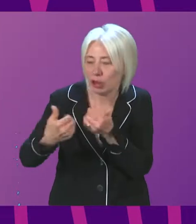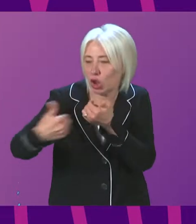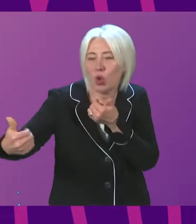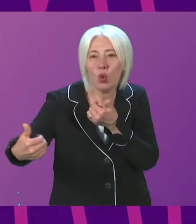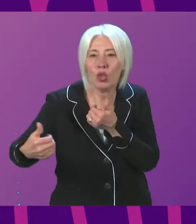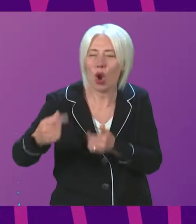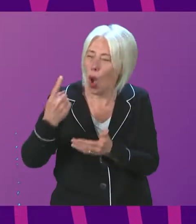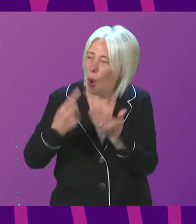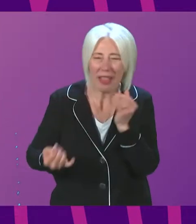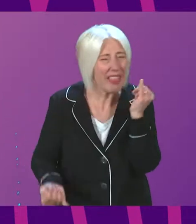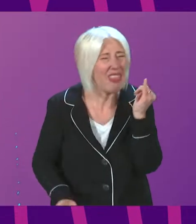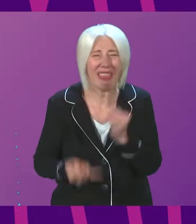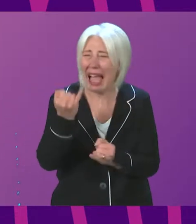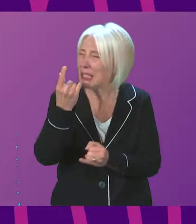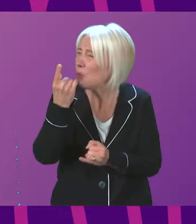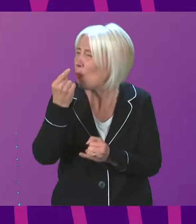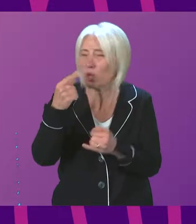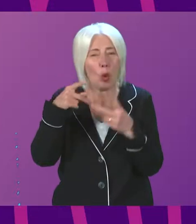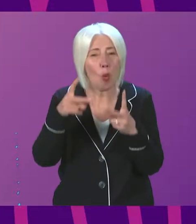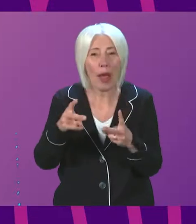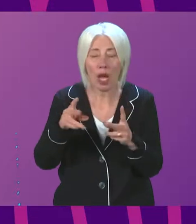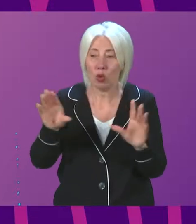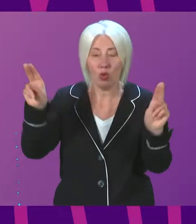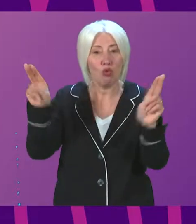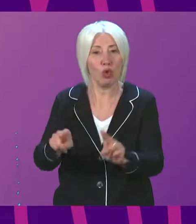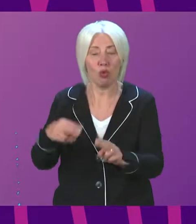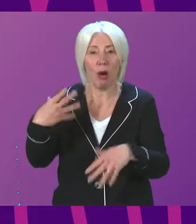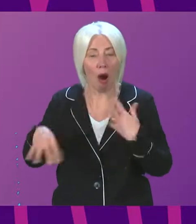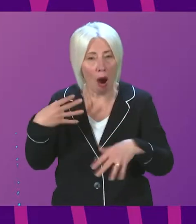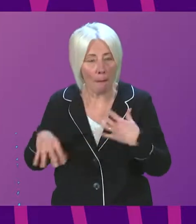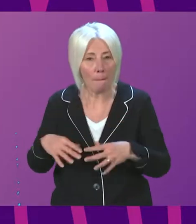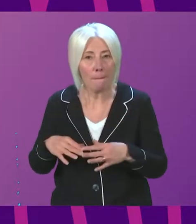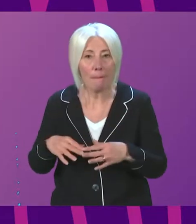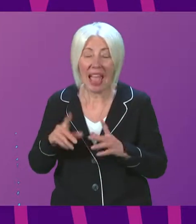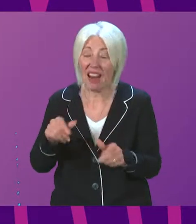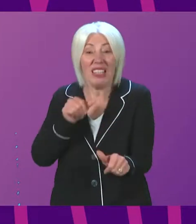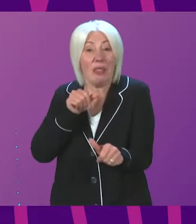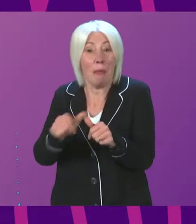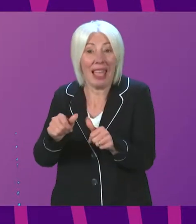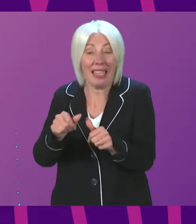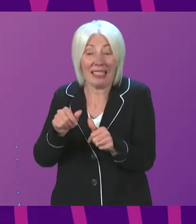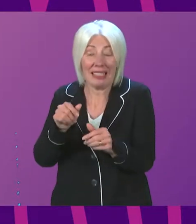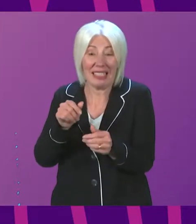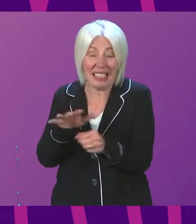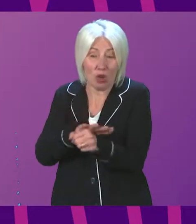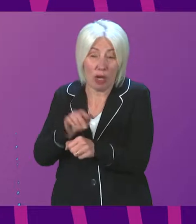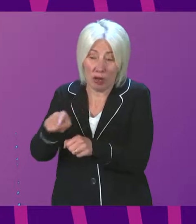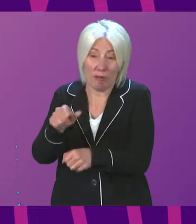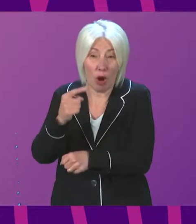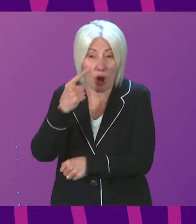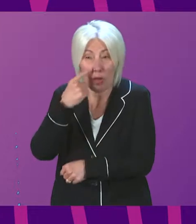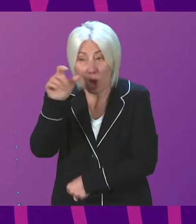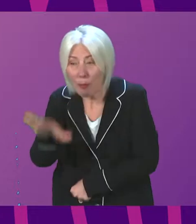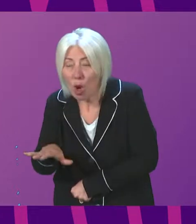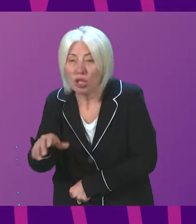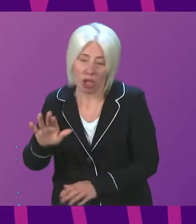absolute last resort to prevent harm and only when in the overall best interest of the child and young person and I think that